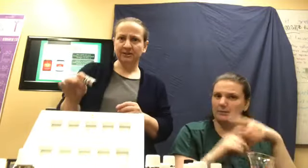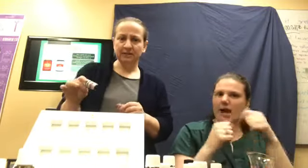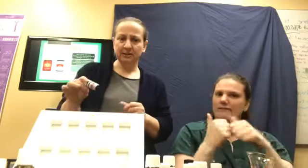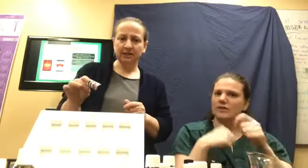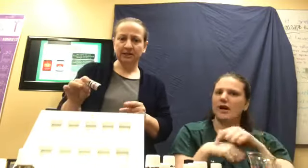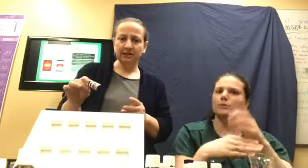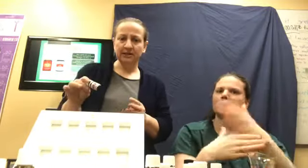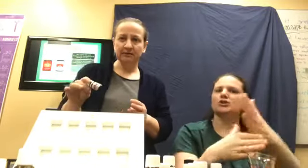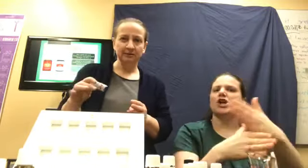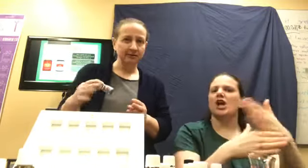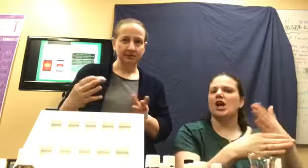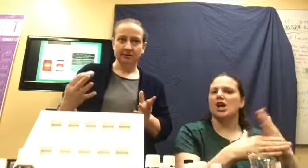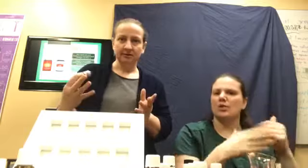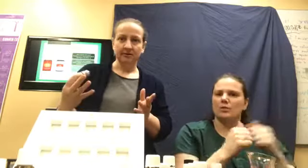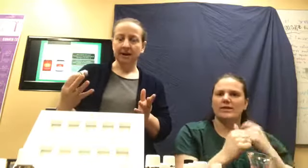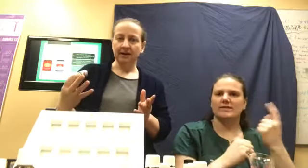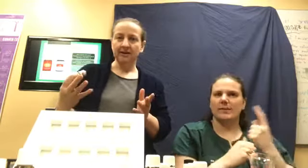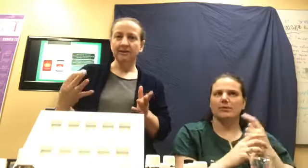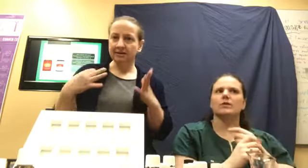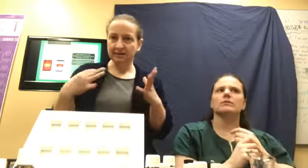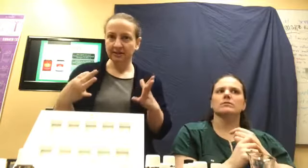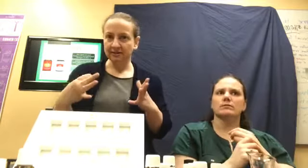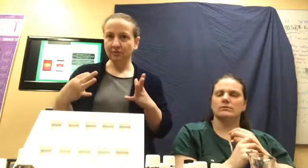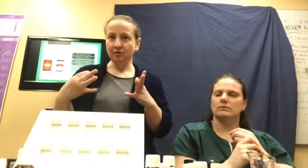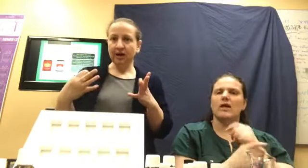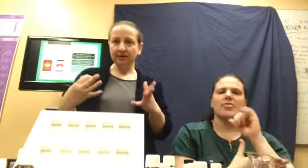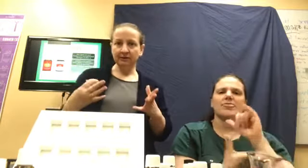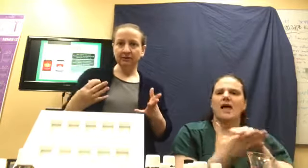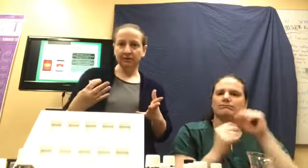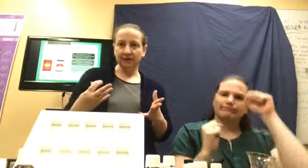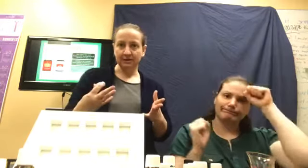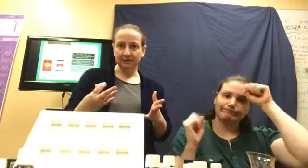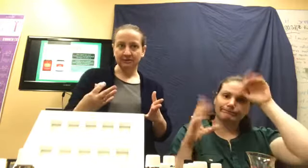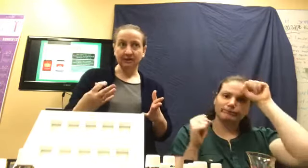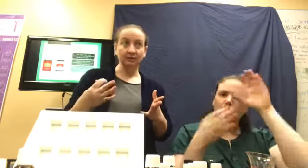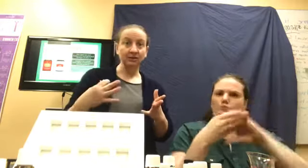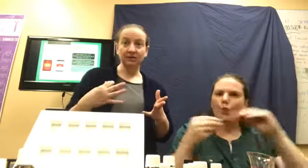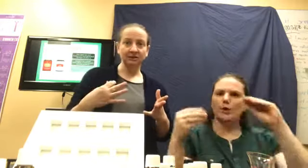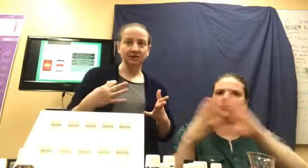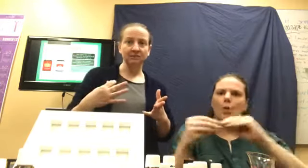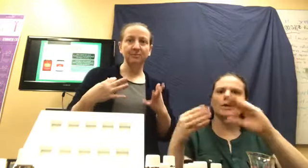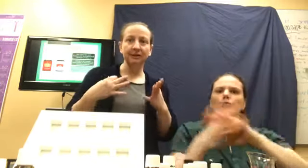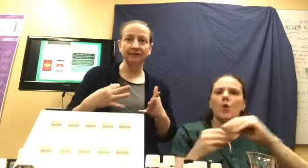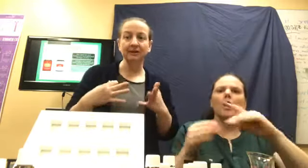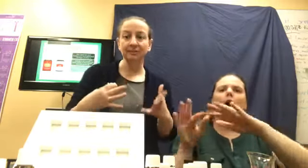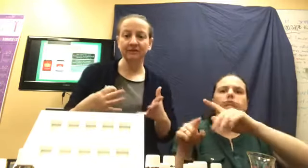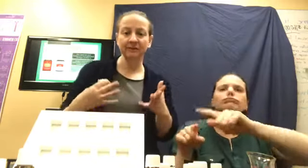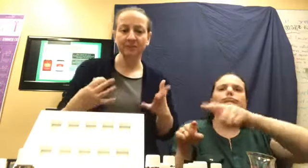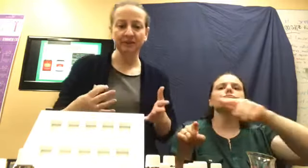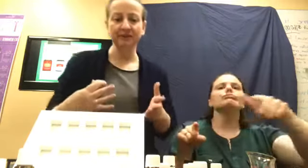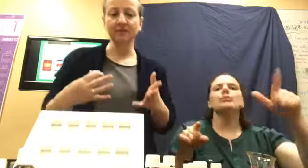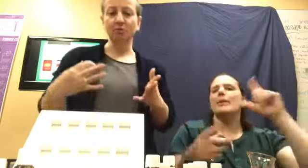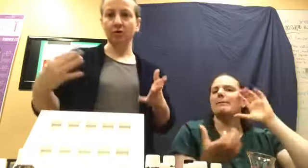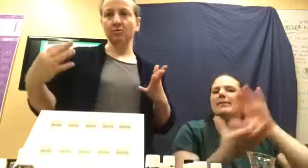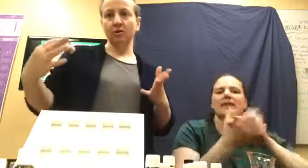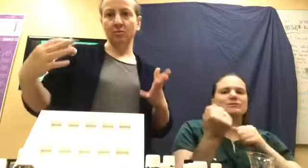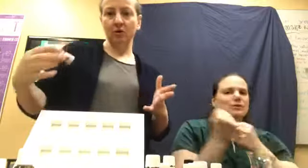somebody, like these miraculous stories happen and we just believe it and believe it and believe it more and more and more.